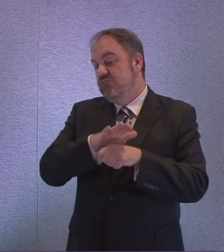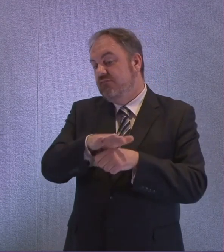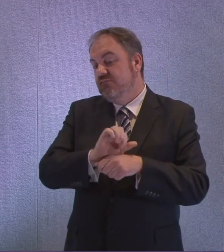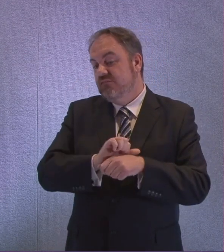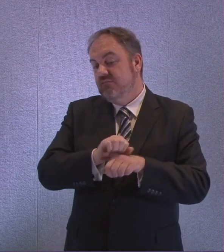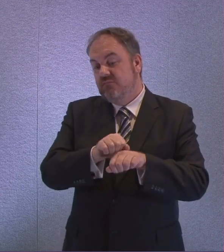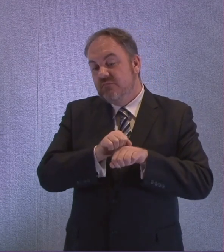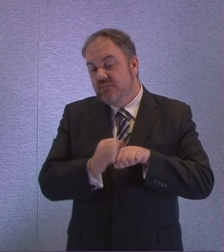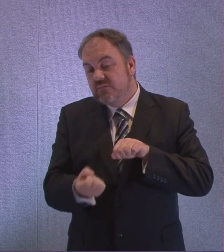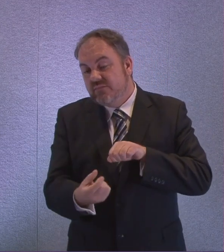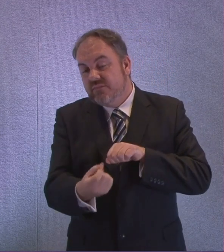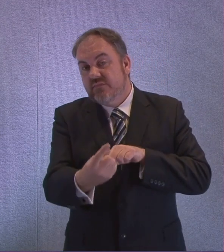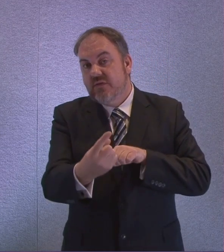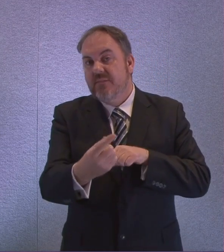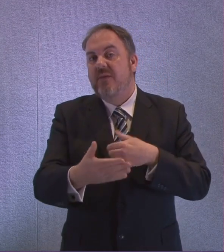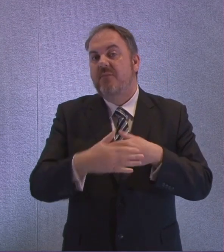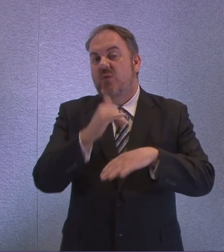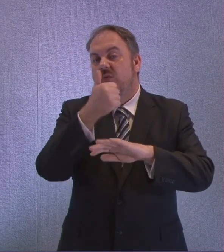appropriate in the future as well